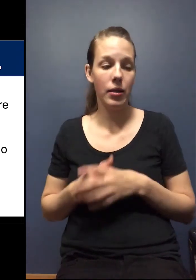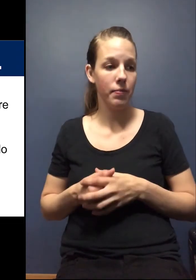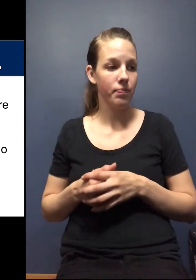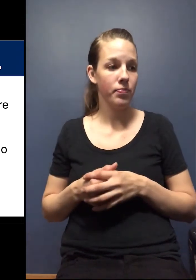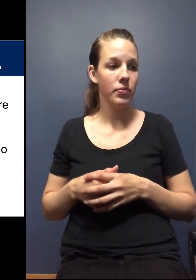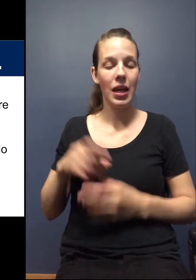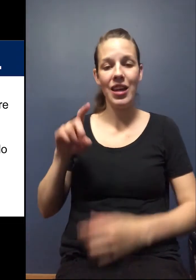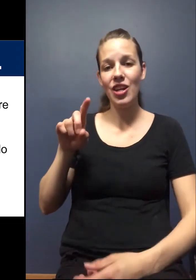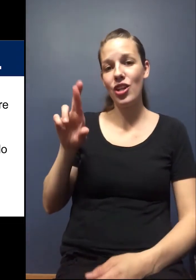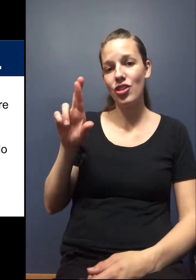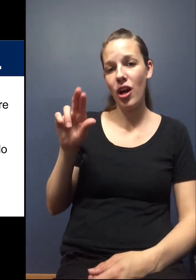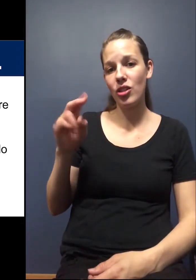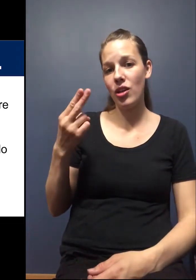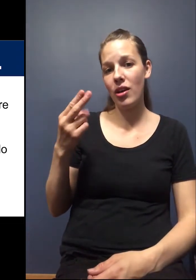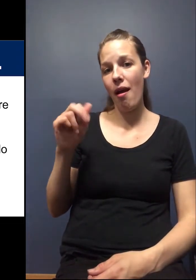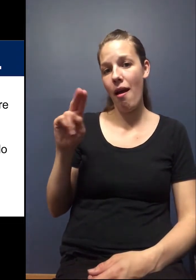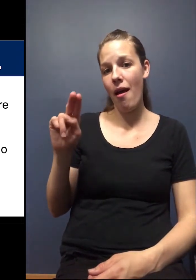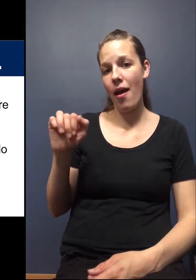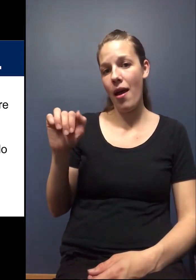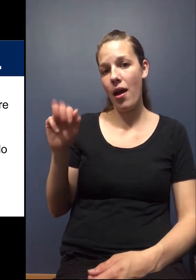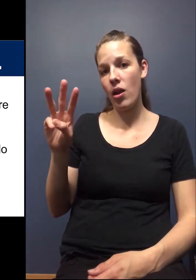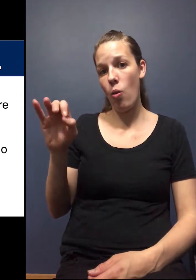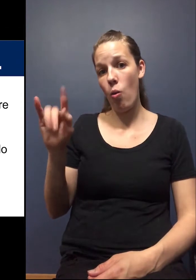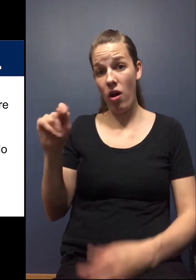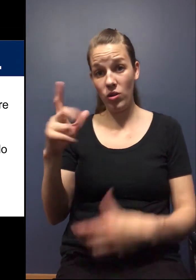Uh, Dr. Hannah Walt, do you want to take this one?